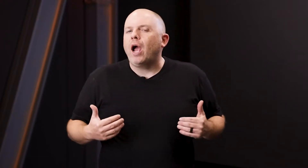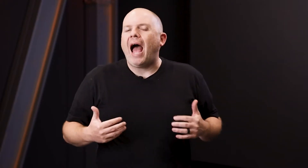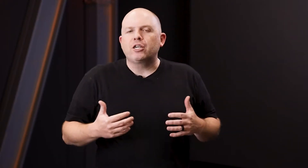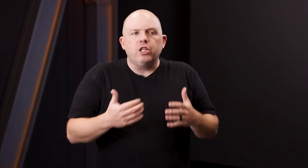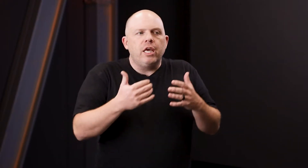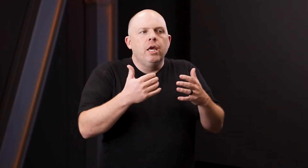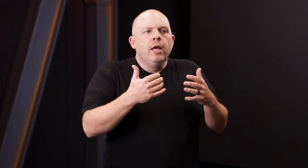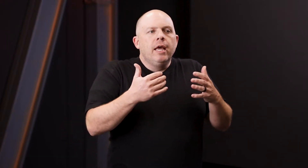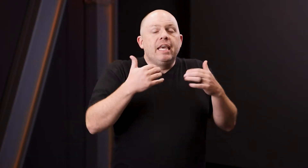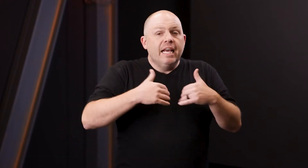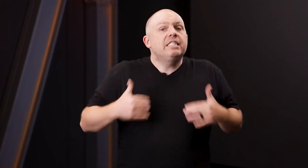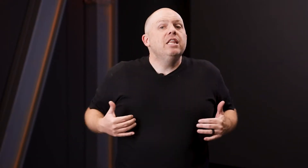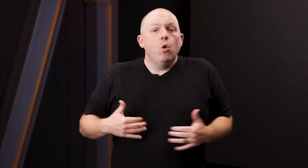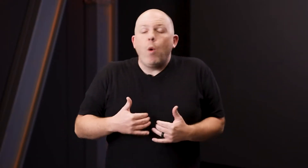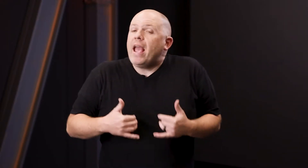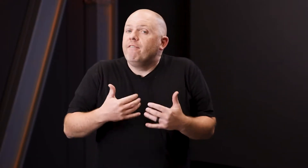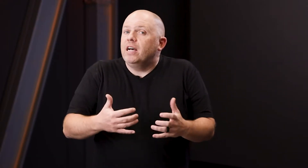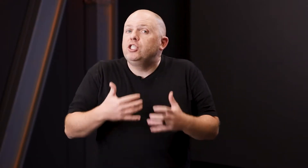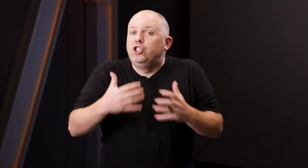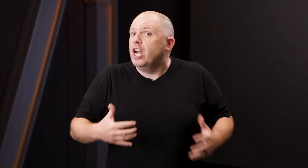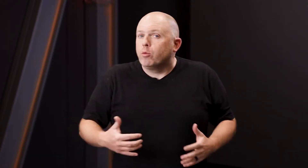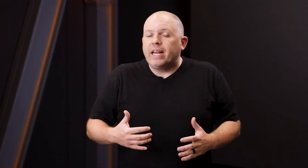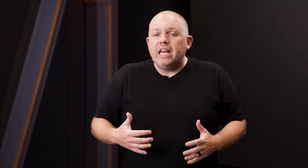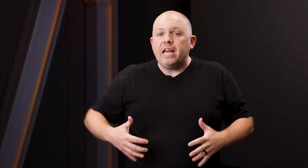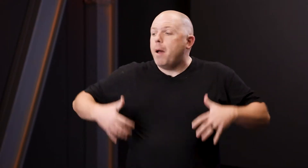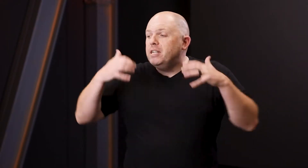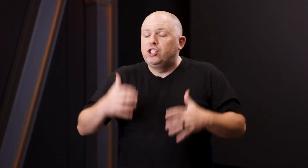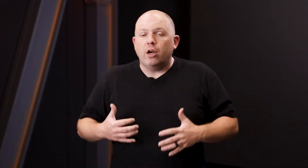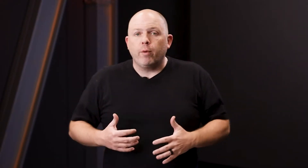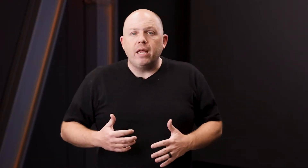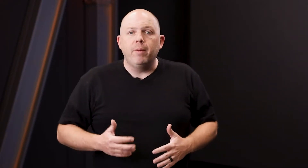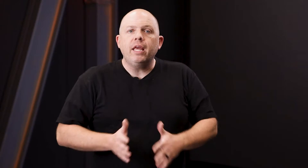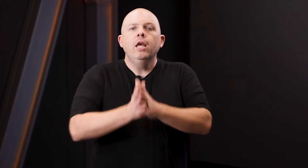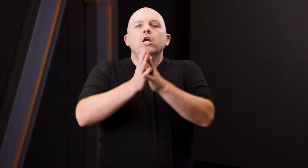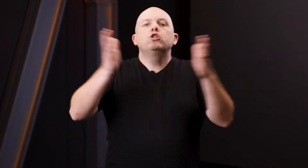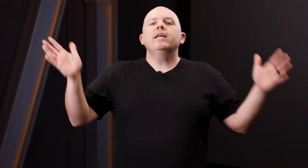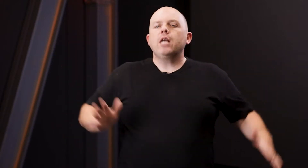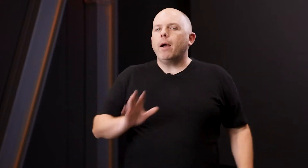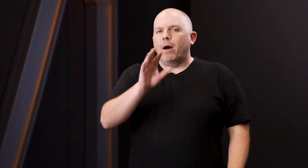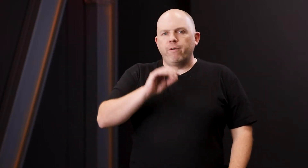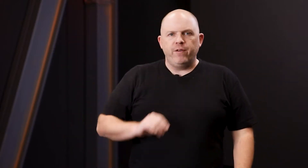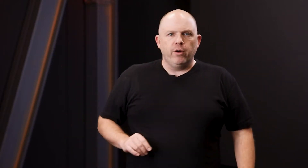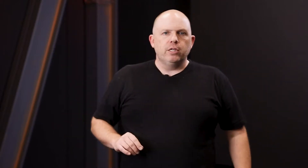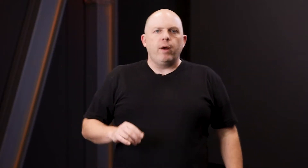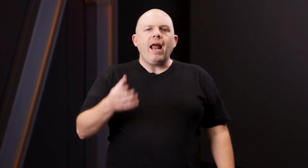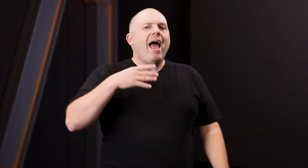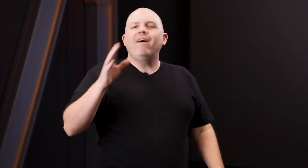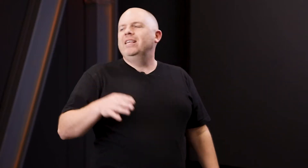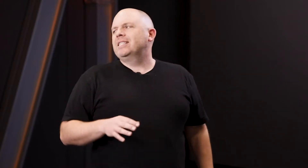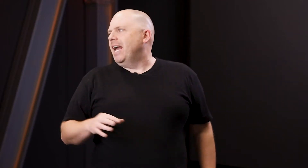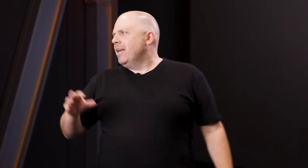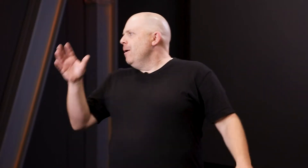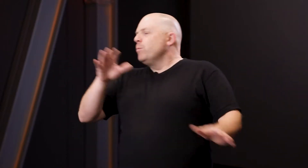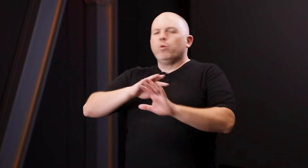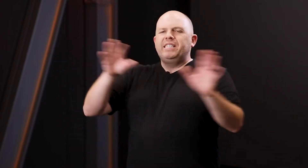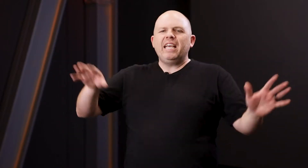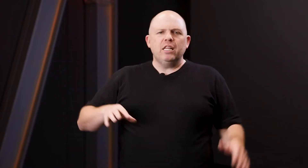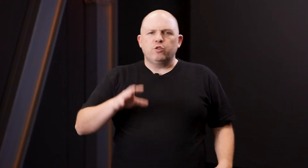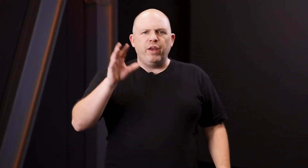actually gets in the way of us generating income and generating money? So let's talk about what fear is, right? I have this like ridiculous fear